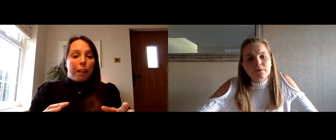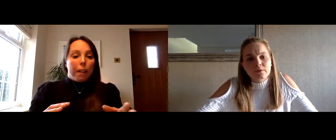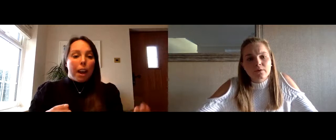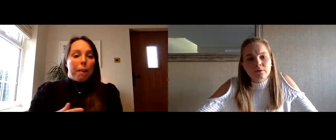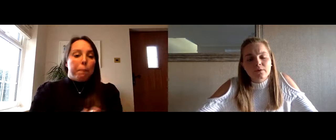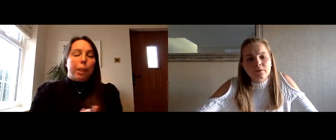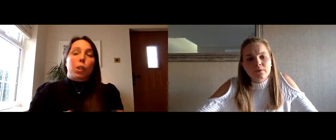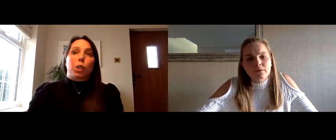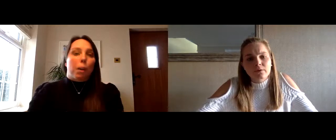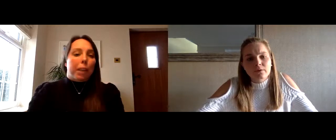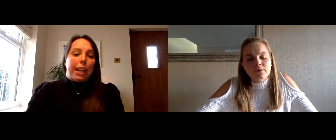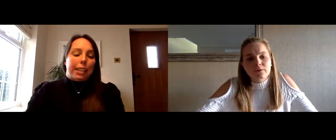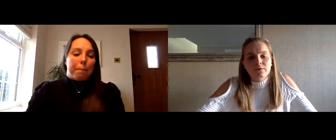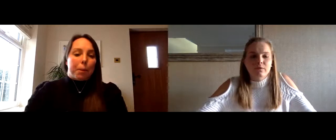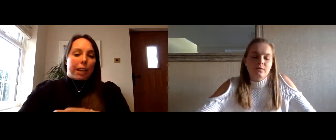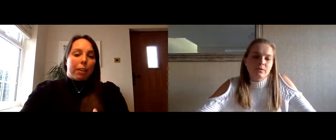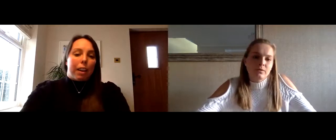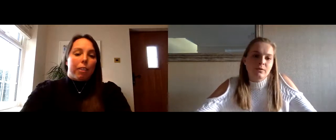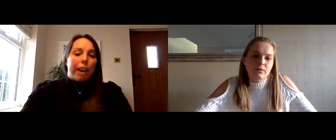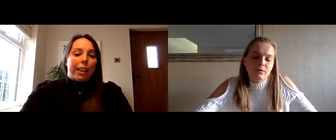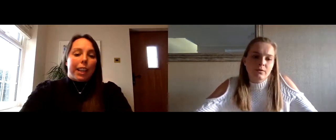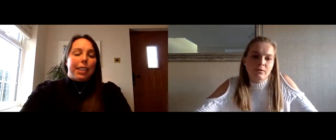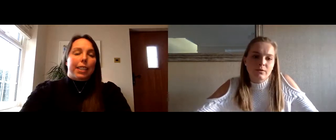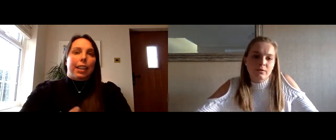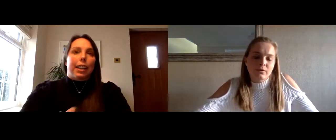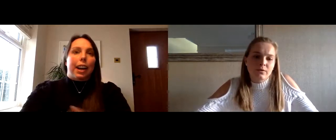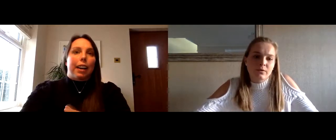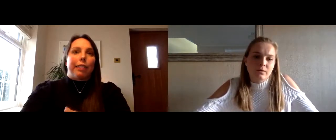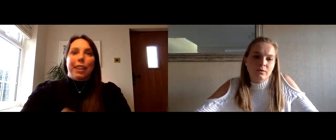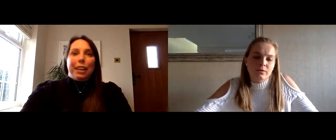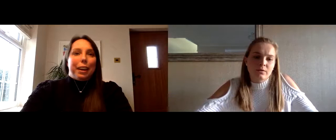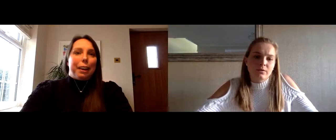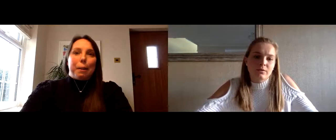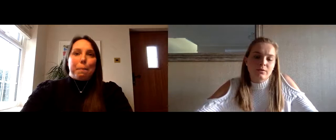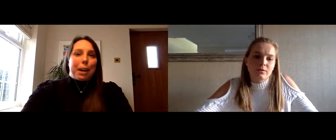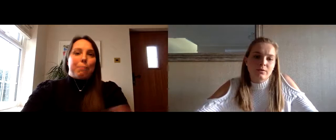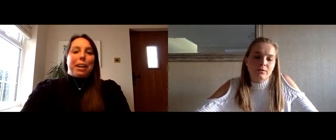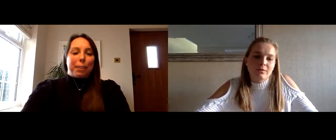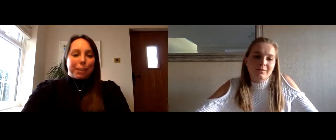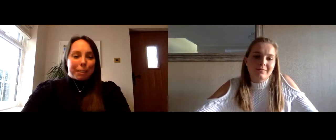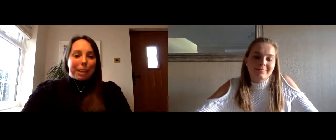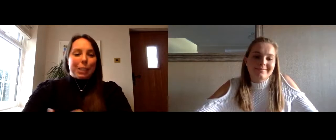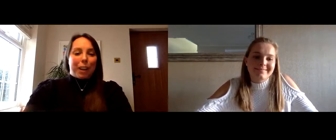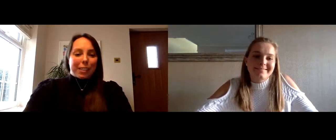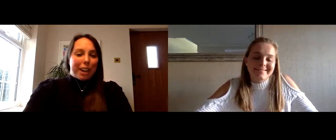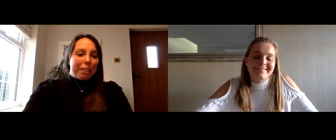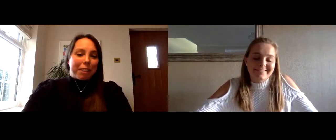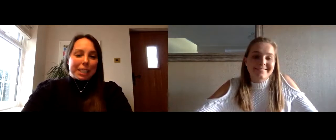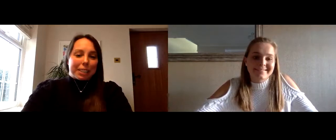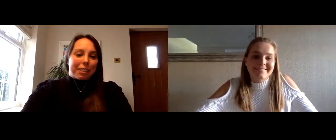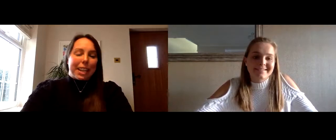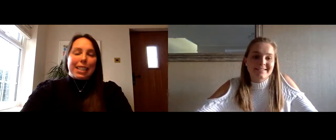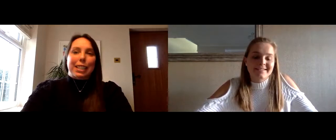both um but there's so many examples out there of athletes that have i don't know past medical degrees past